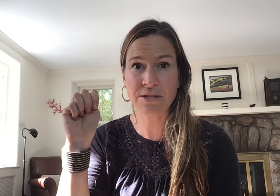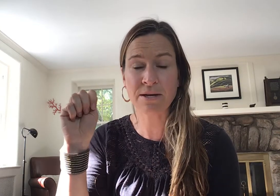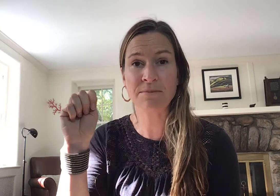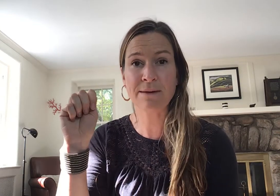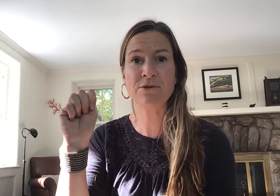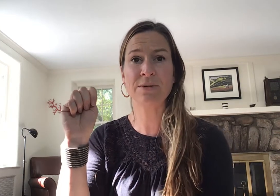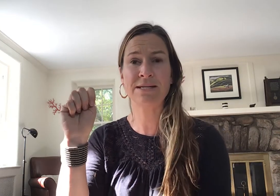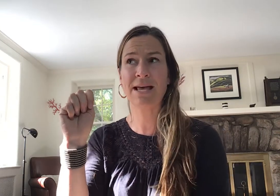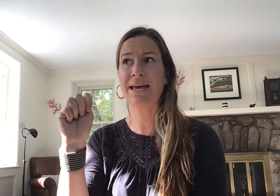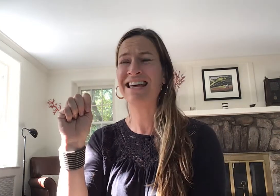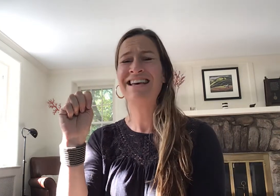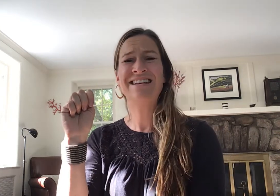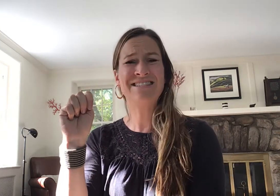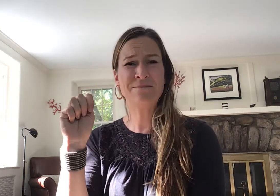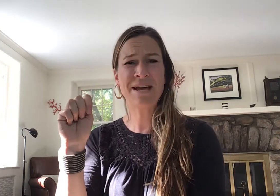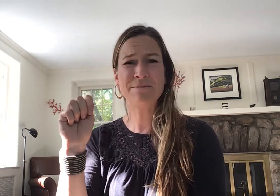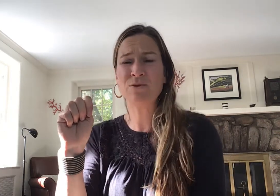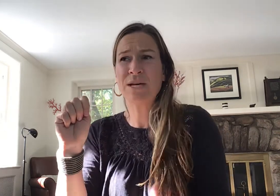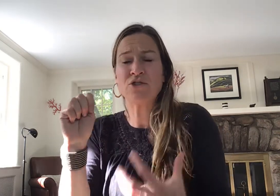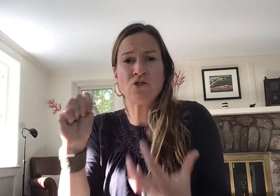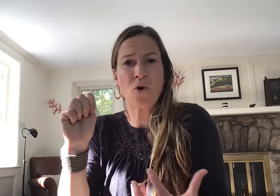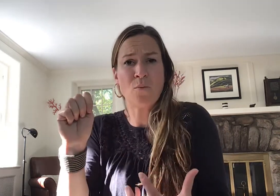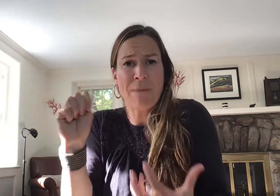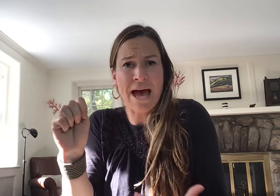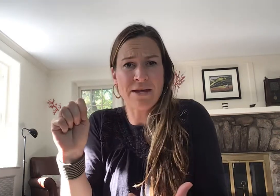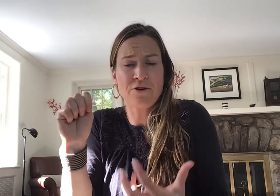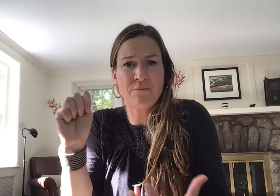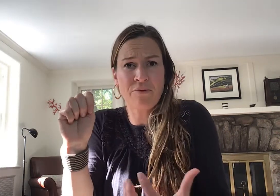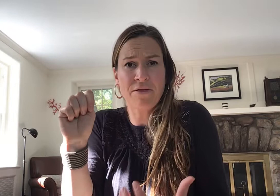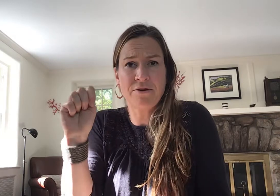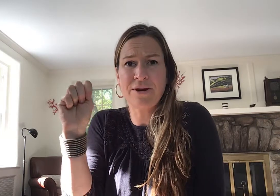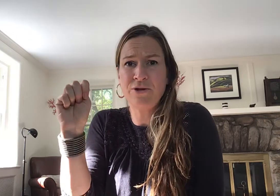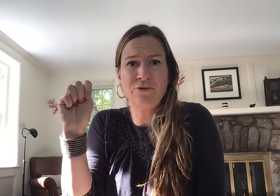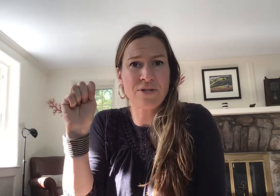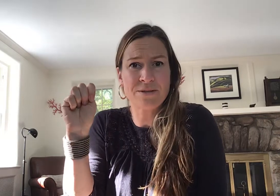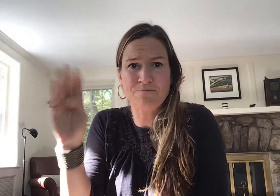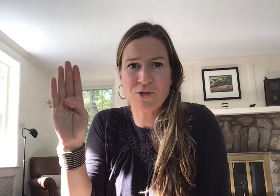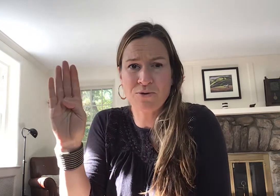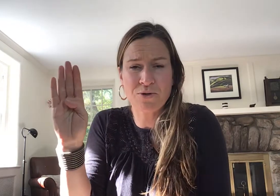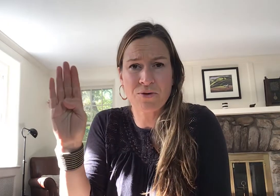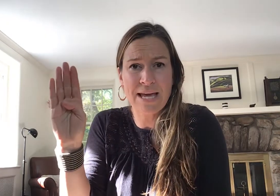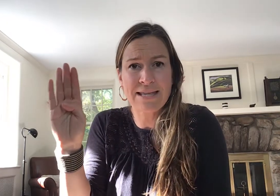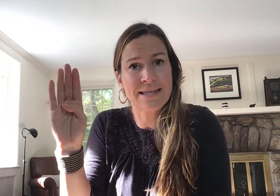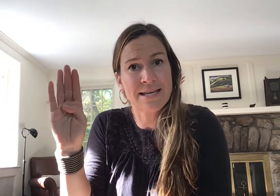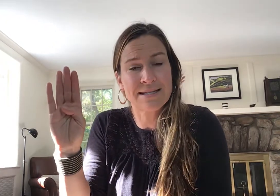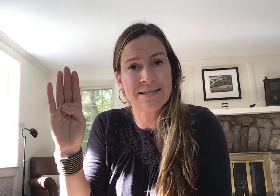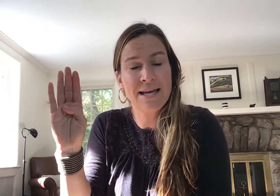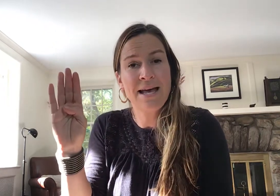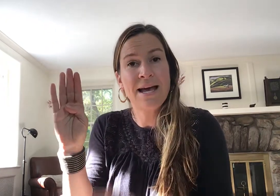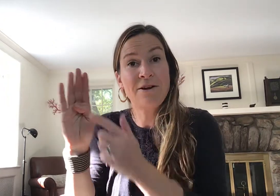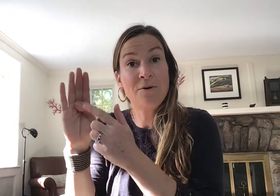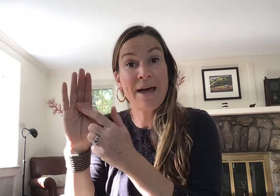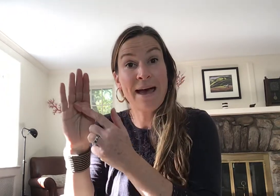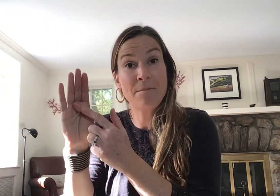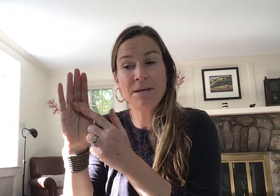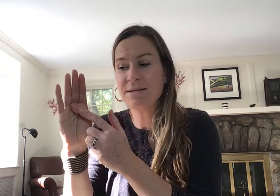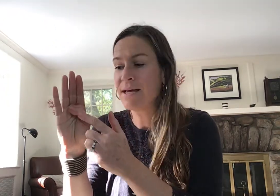because sometimes you can say sometimes you get so mad at your brother and you just do you're like this and you know what happens